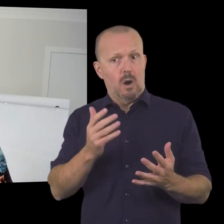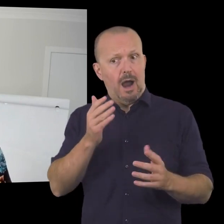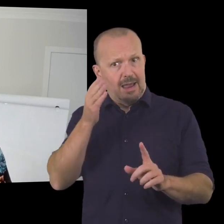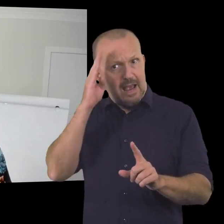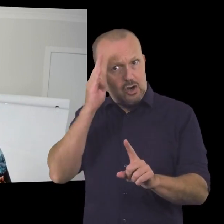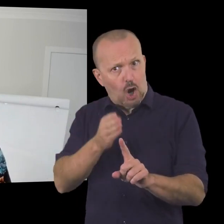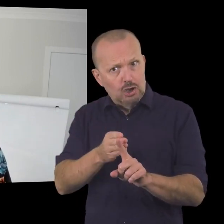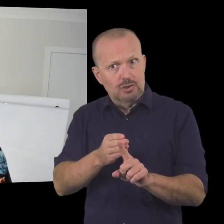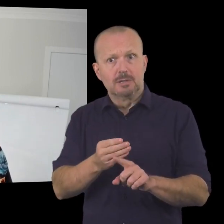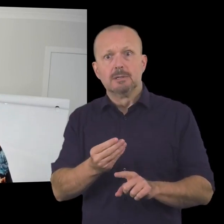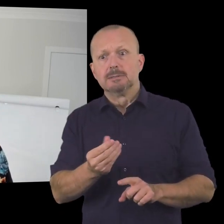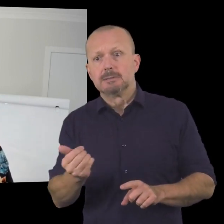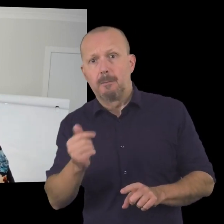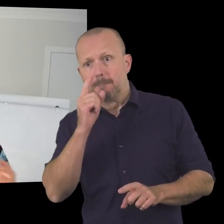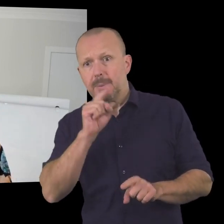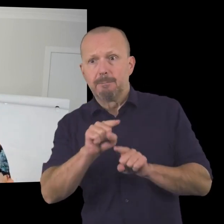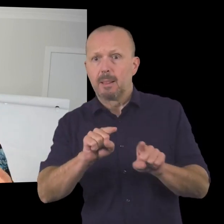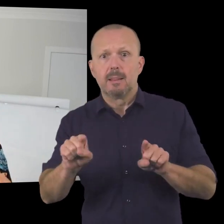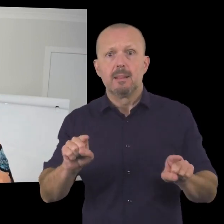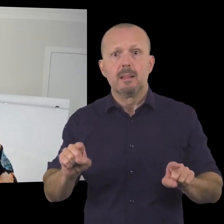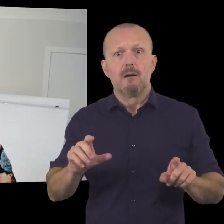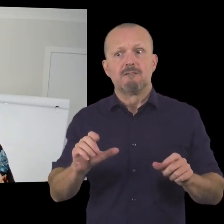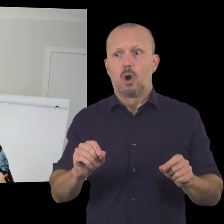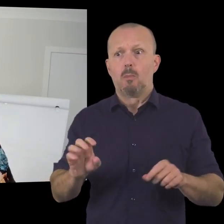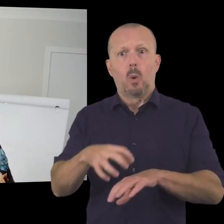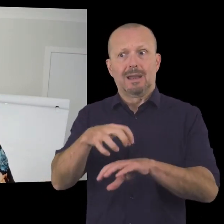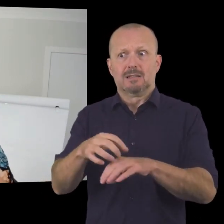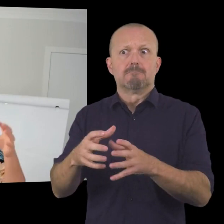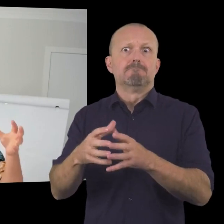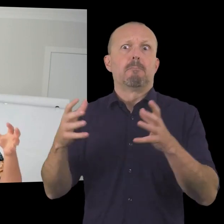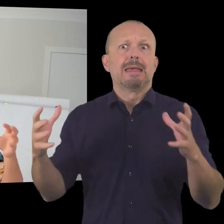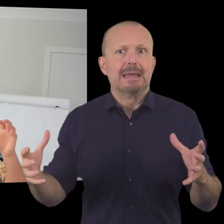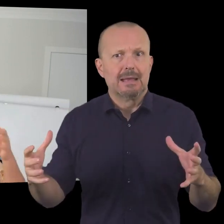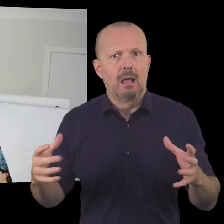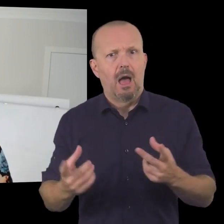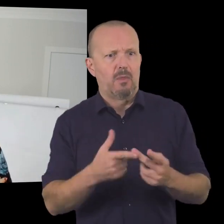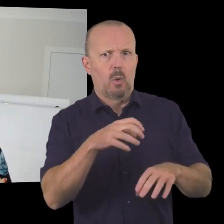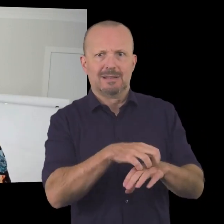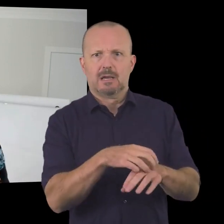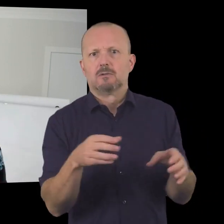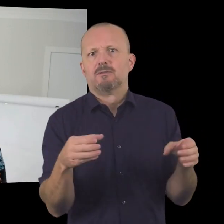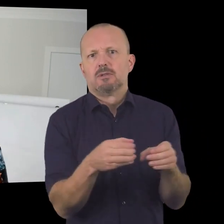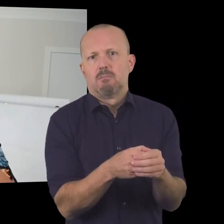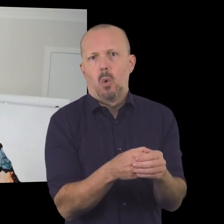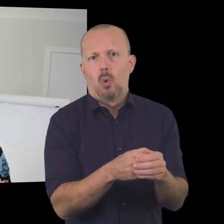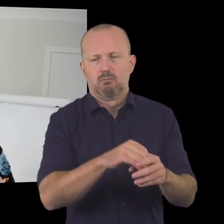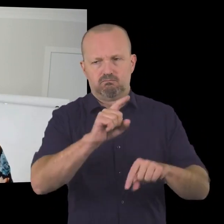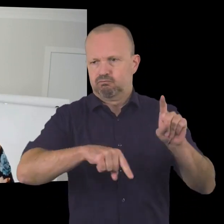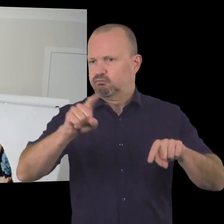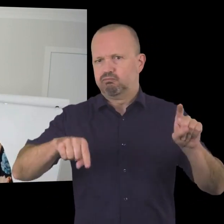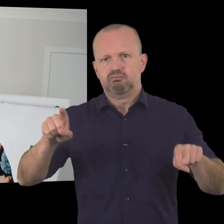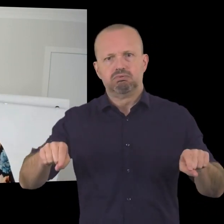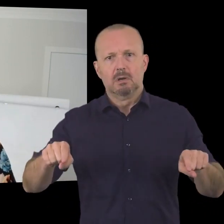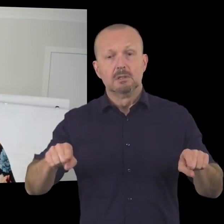that uh we'll have uh people who are part of the session who are from very large organizations and those from smaller organizations